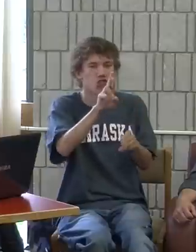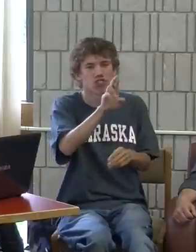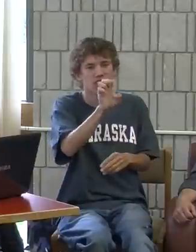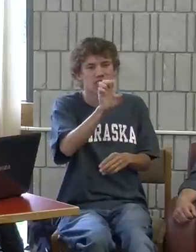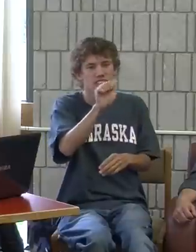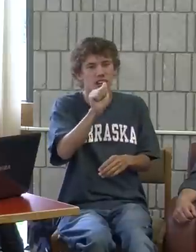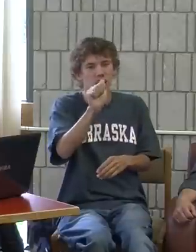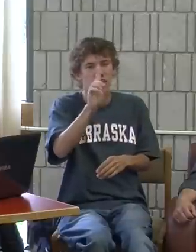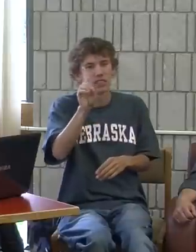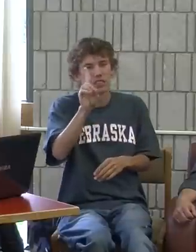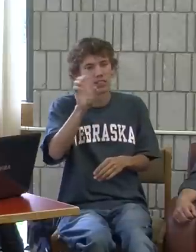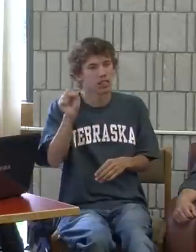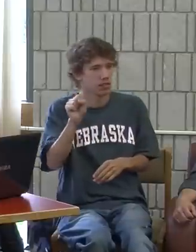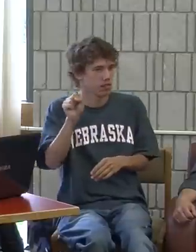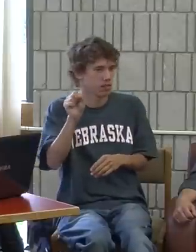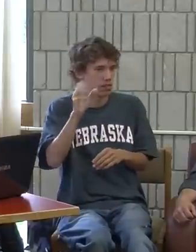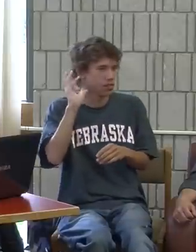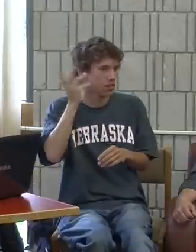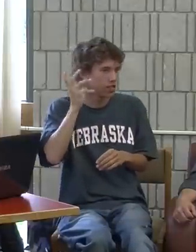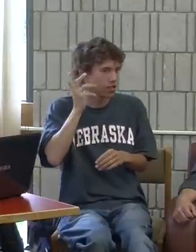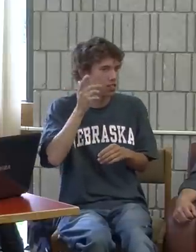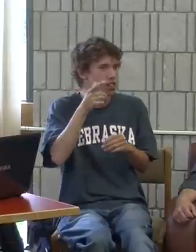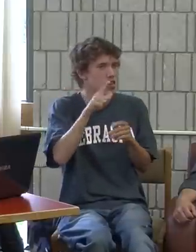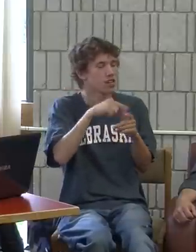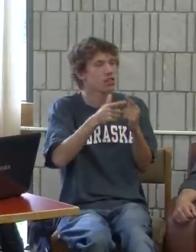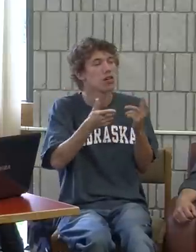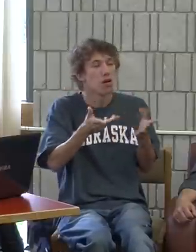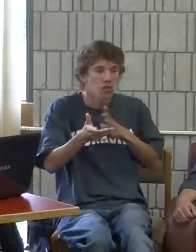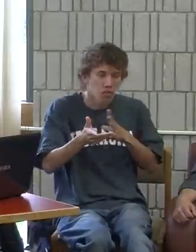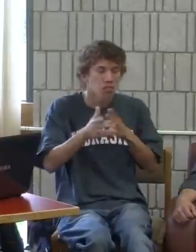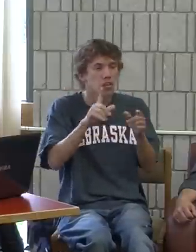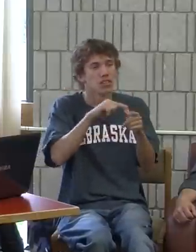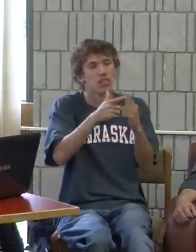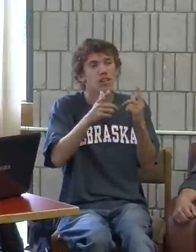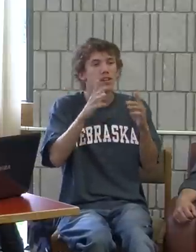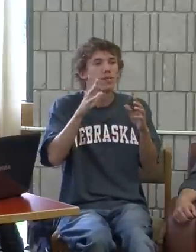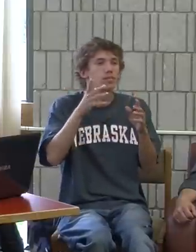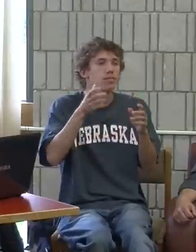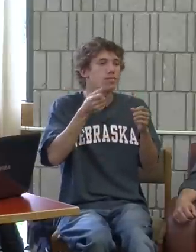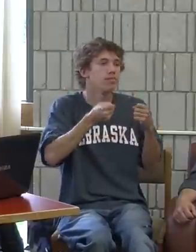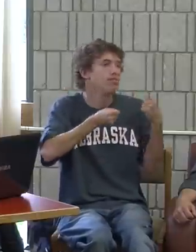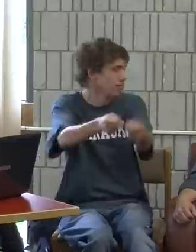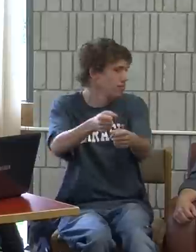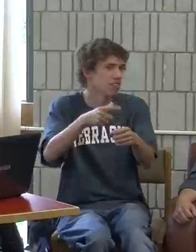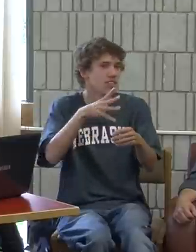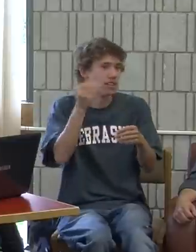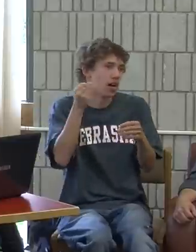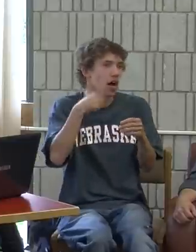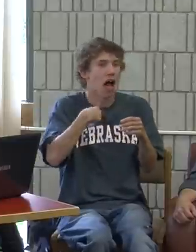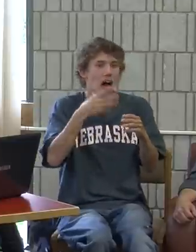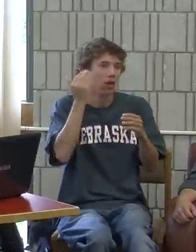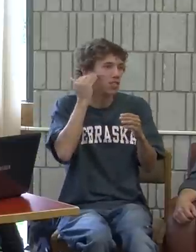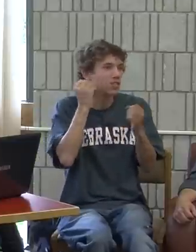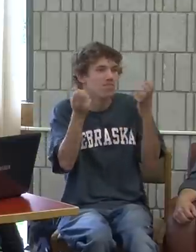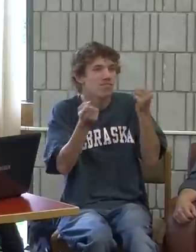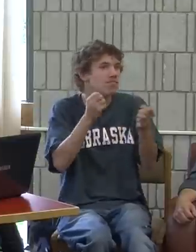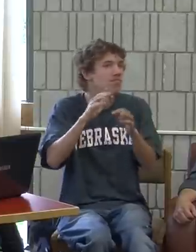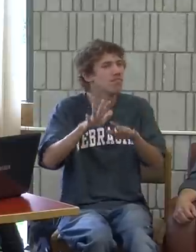test. And she talked about this place called Reads, R-E-A-D-S. And my mom drove over